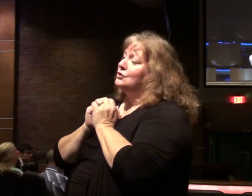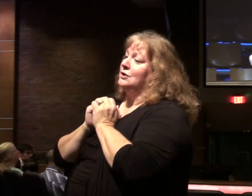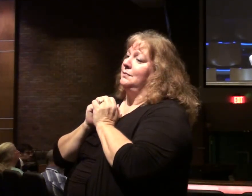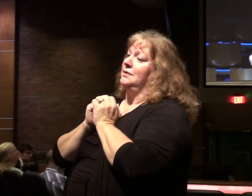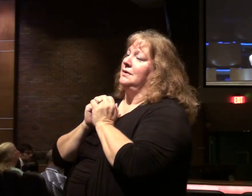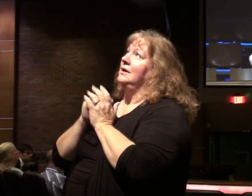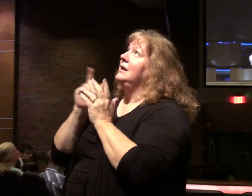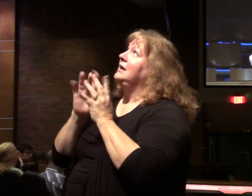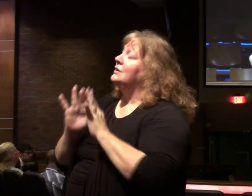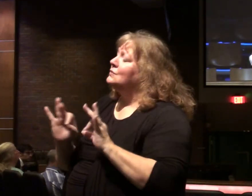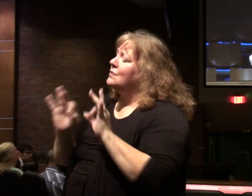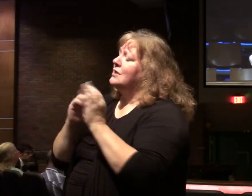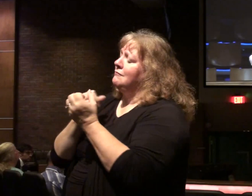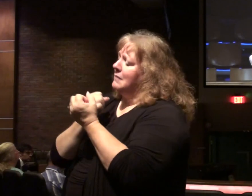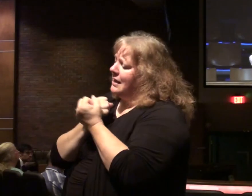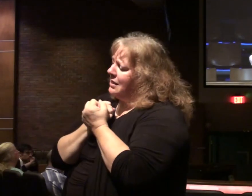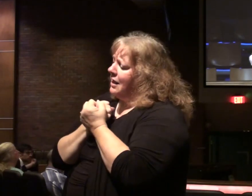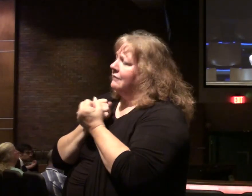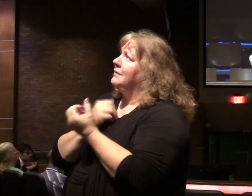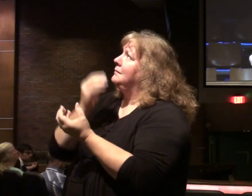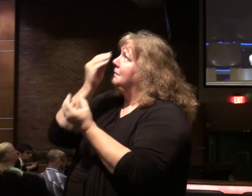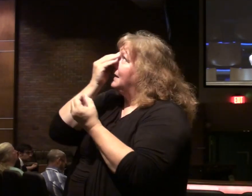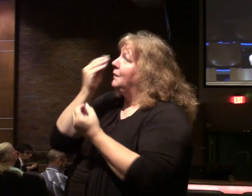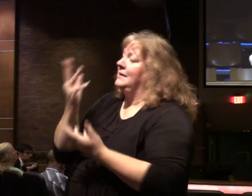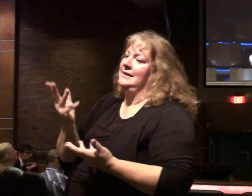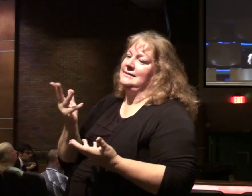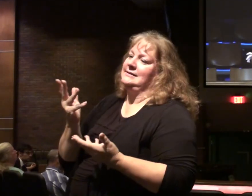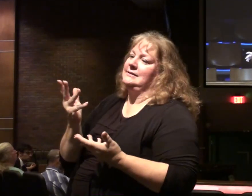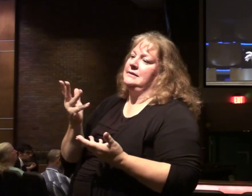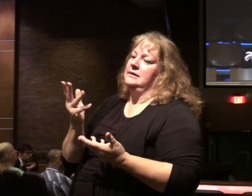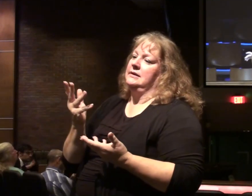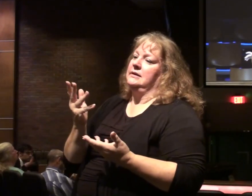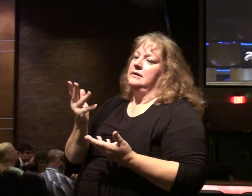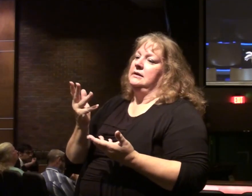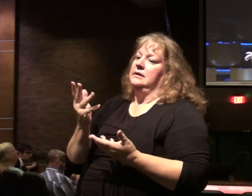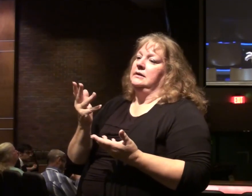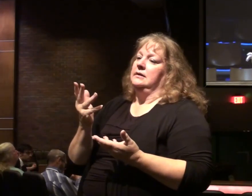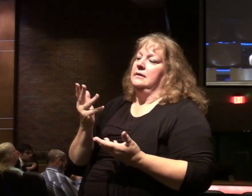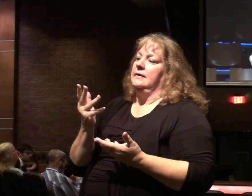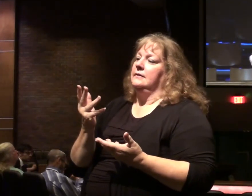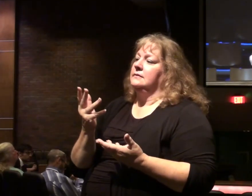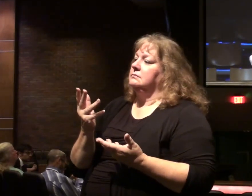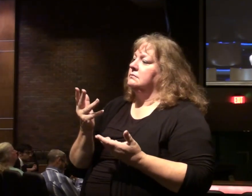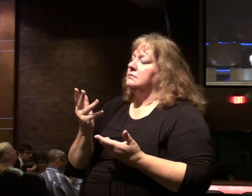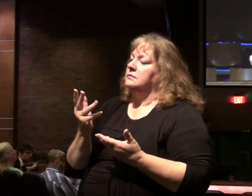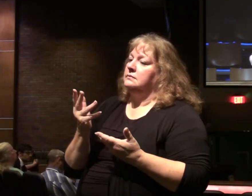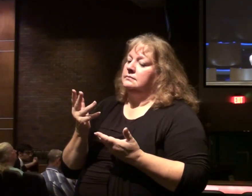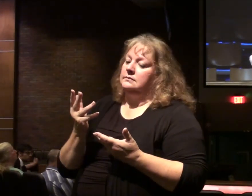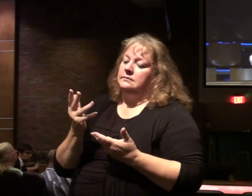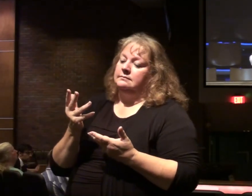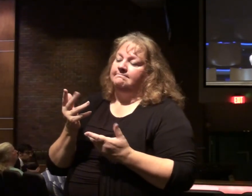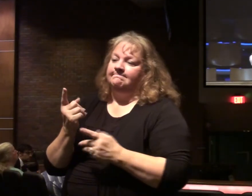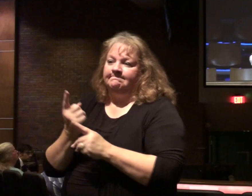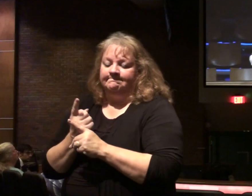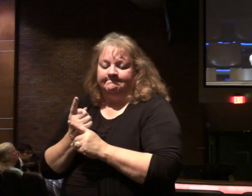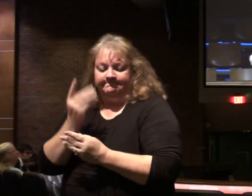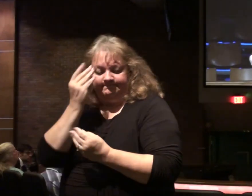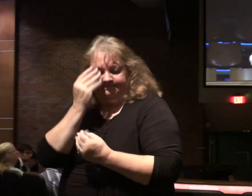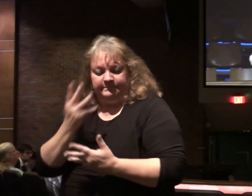He's worthy of our love. He's worthy of our obedience. So let's just faithfully, regardless of the cost,